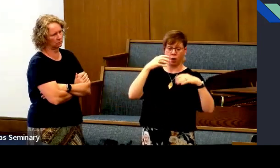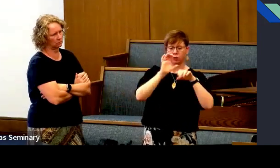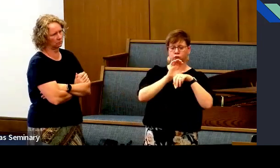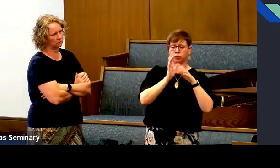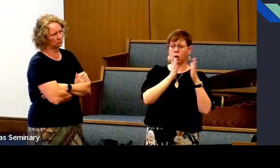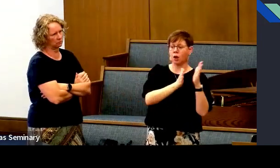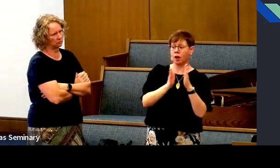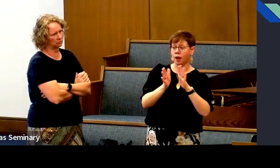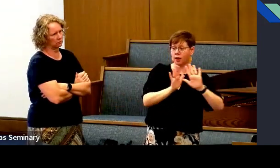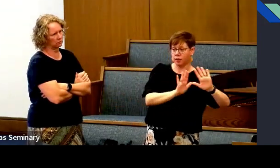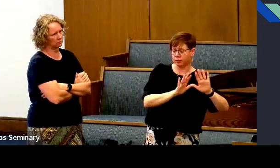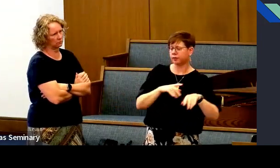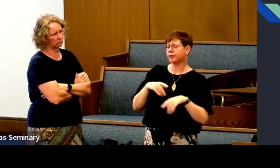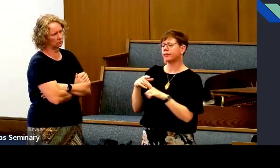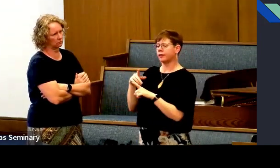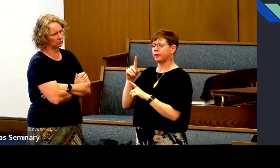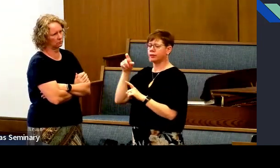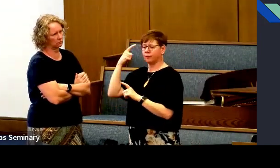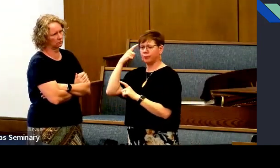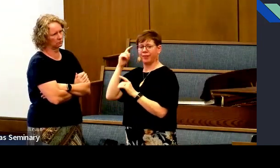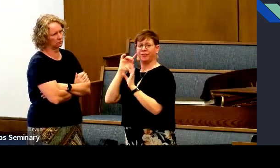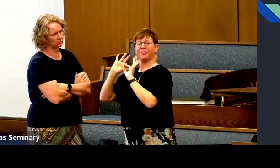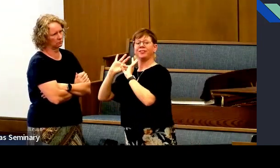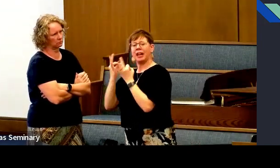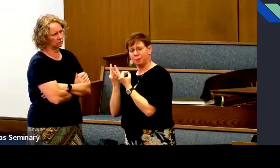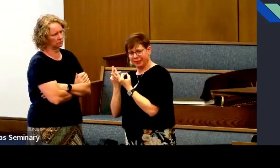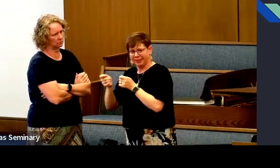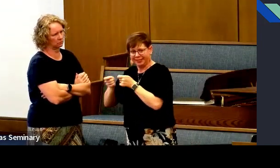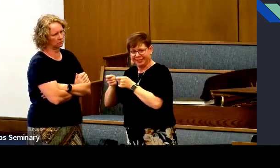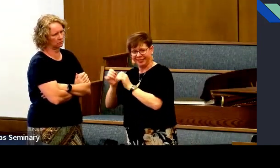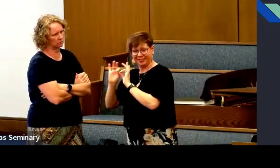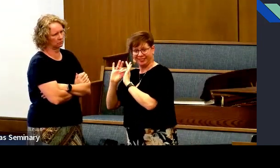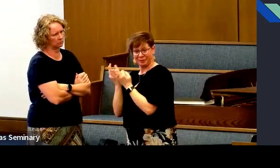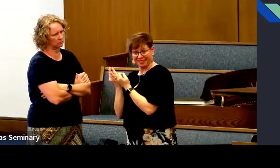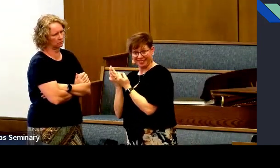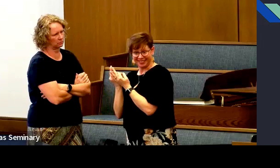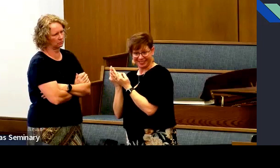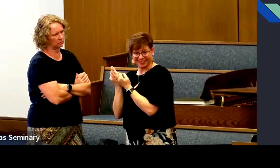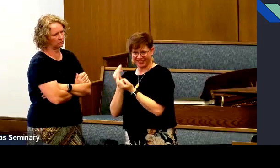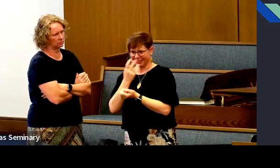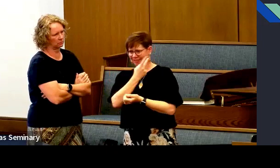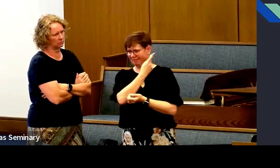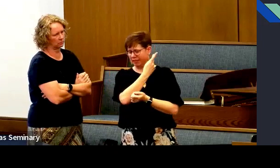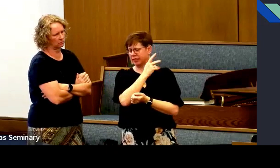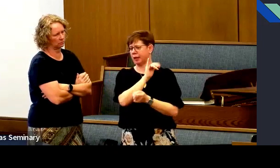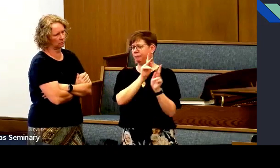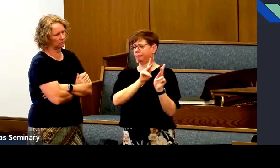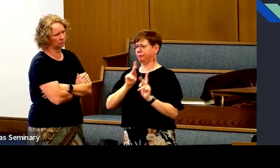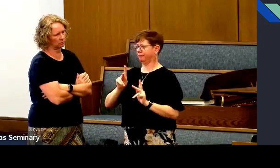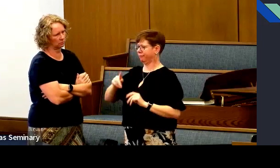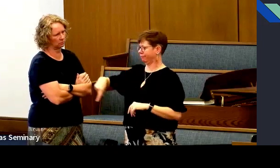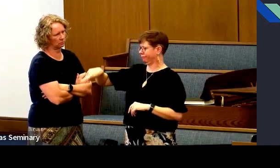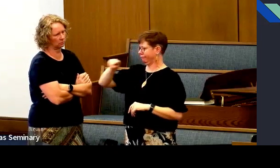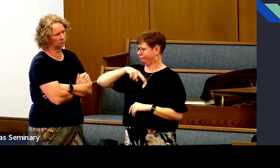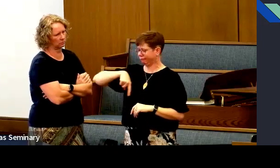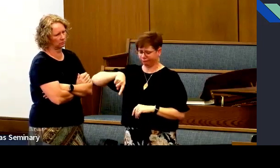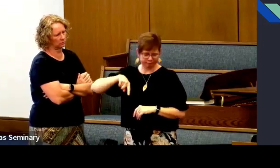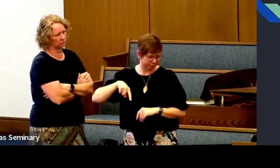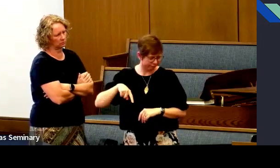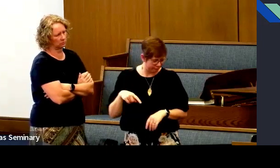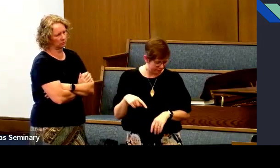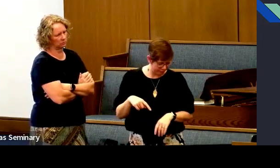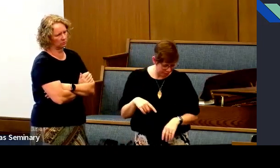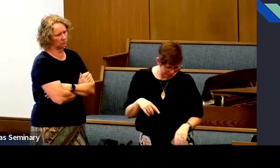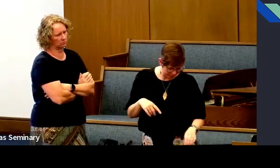They preside over the family. Like a government has an order, but then we also have our own families. It's the same